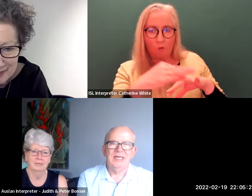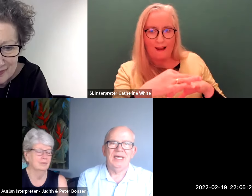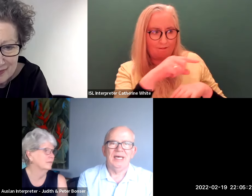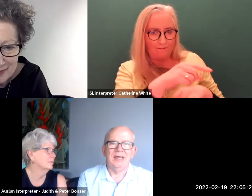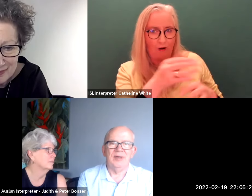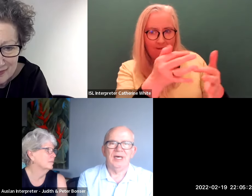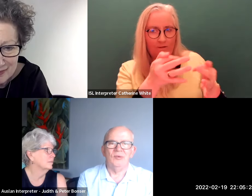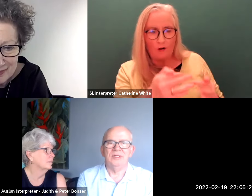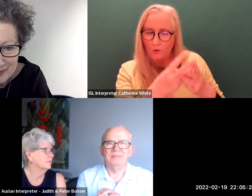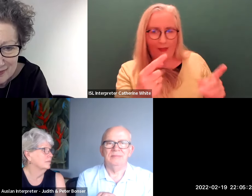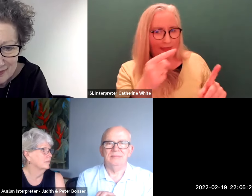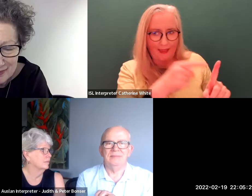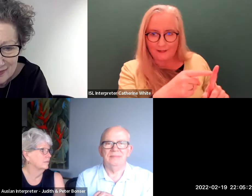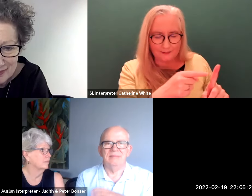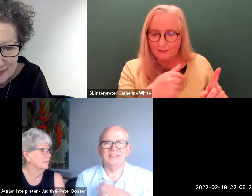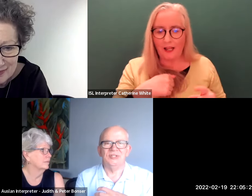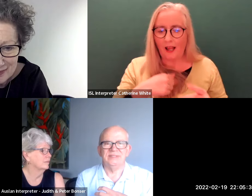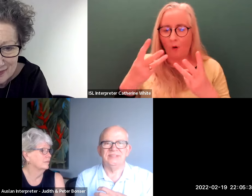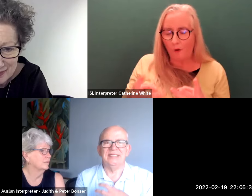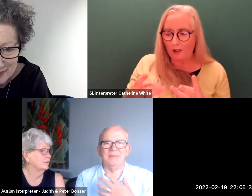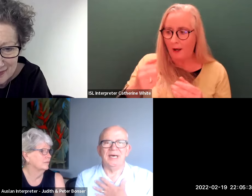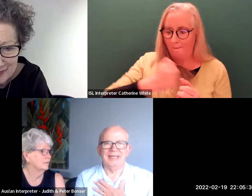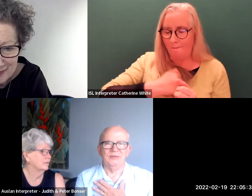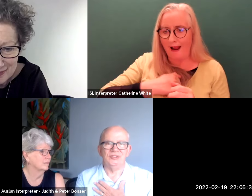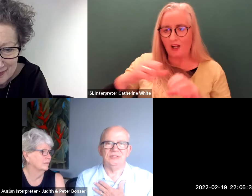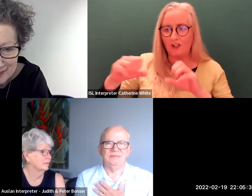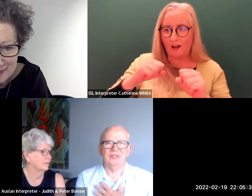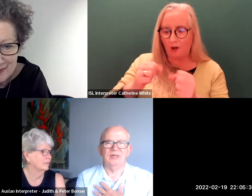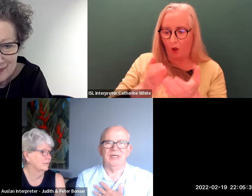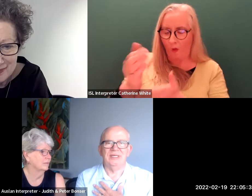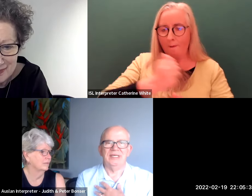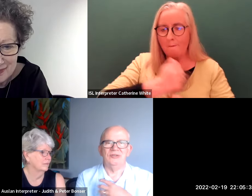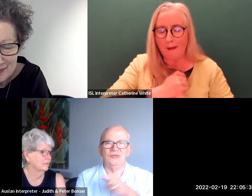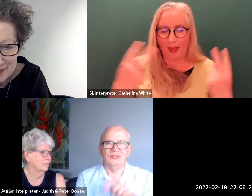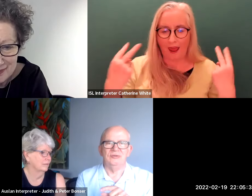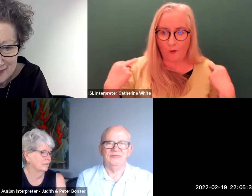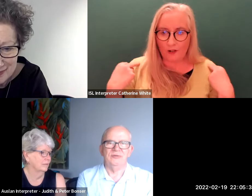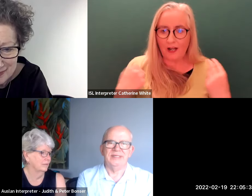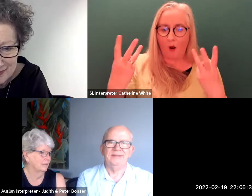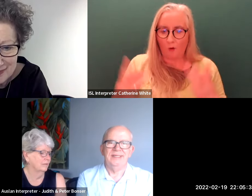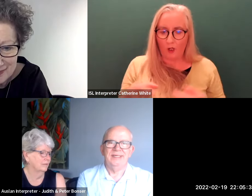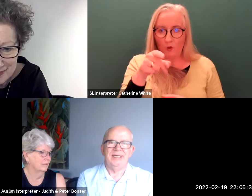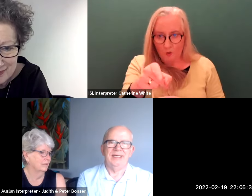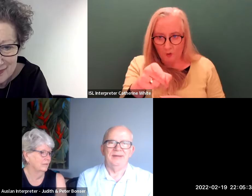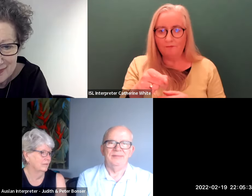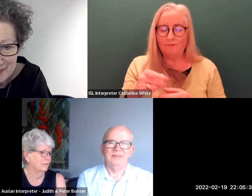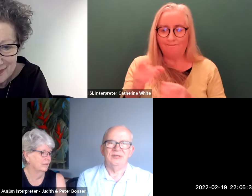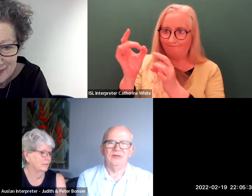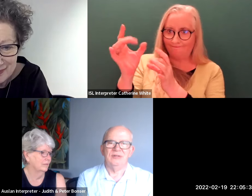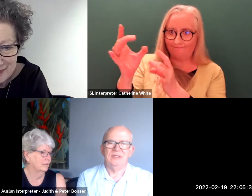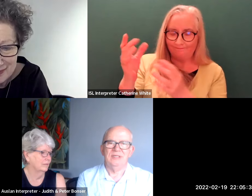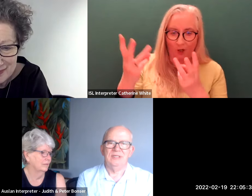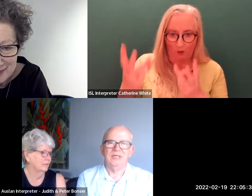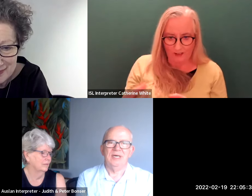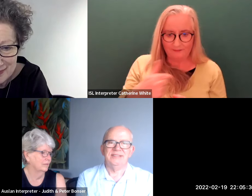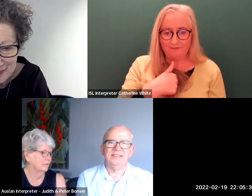um i want my service done in my language so i i'd like you to do it for me um so